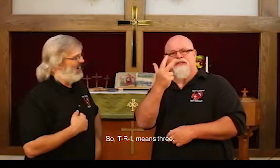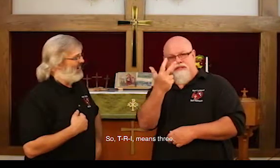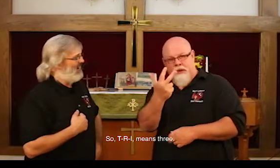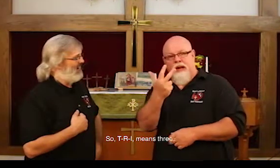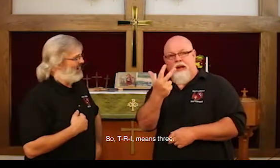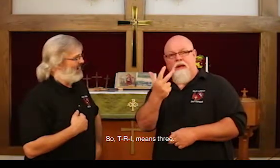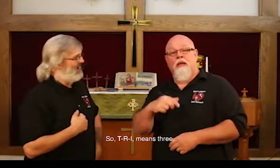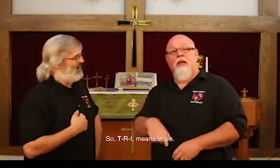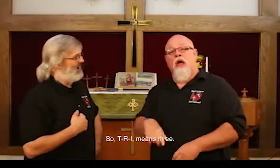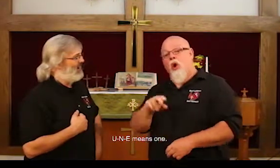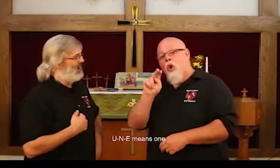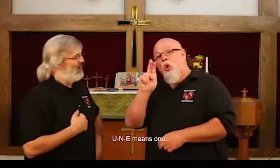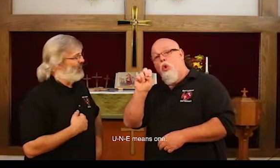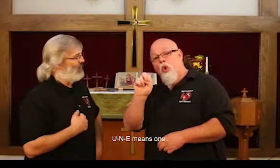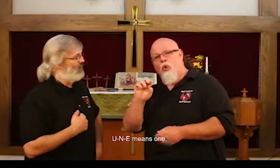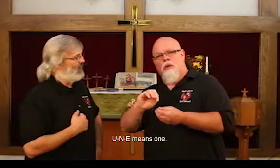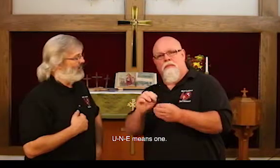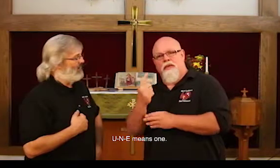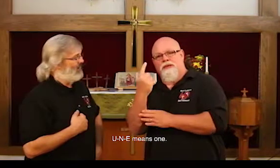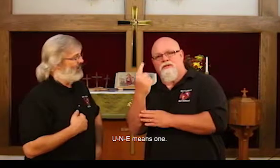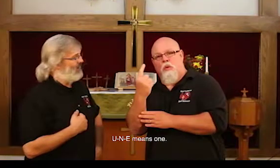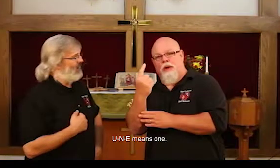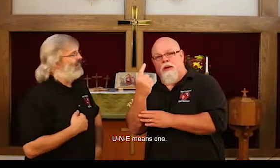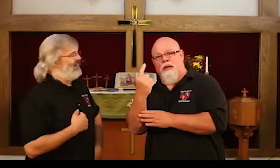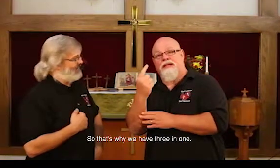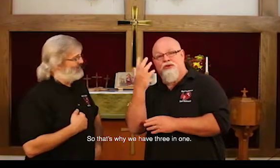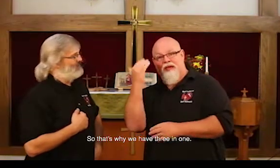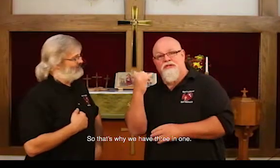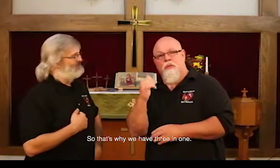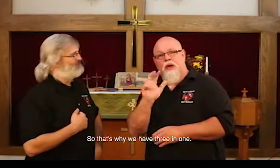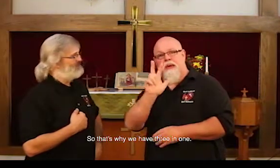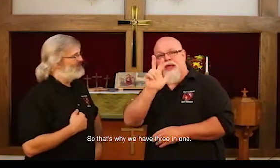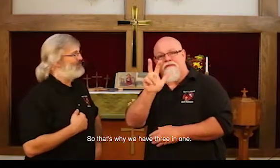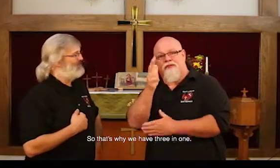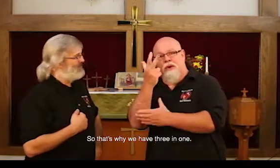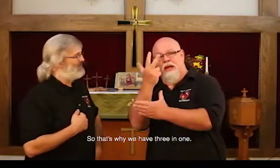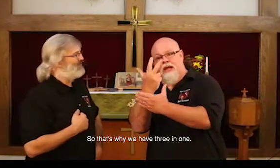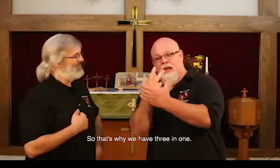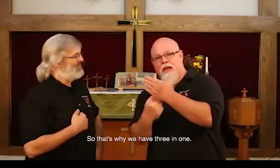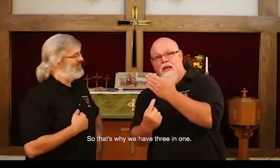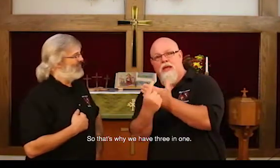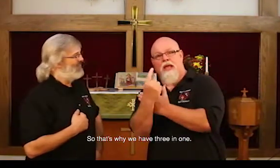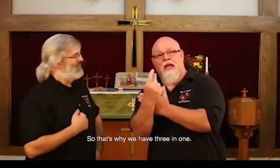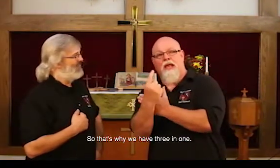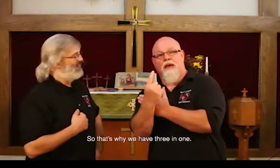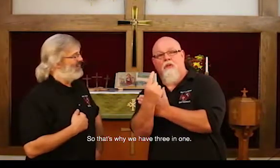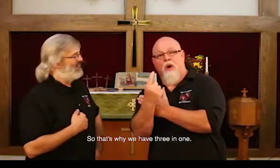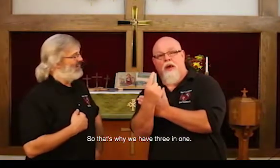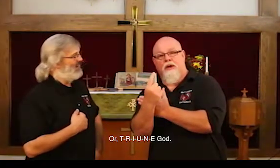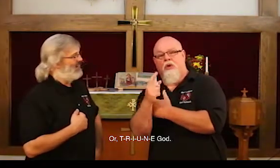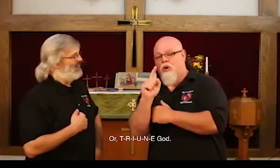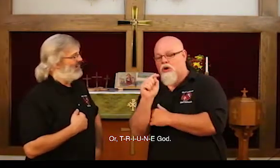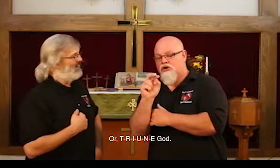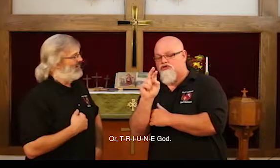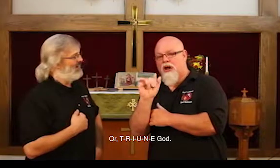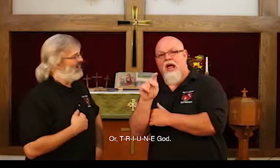three, un means one, and so that's why we have three in one, or tri,